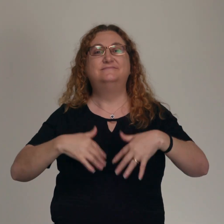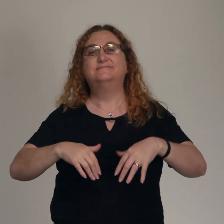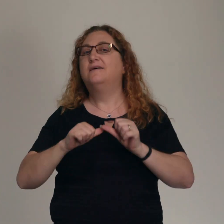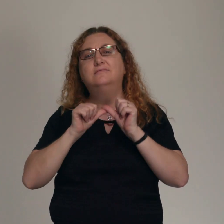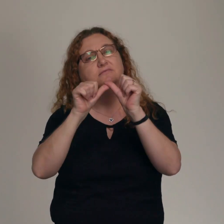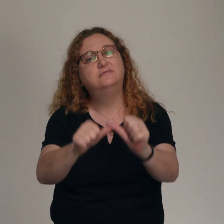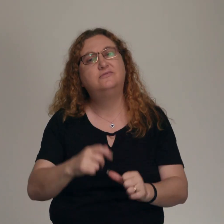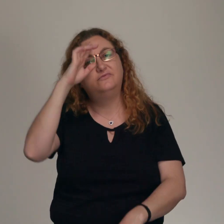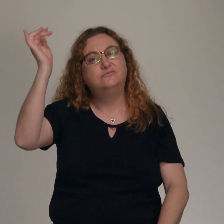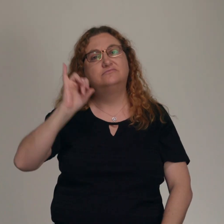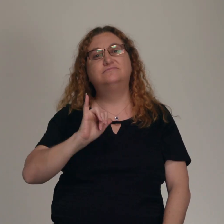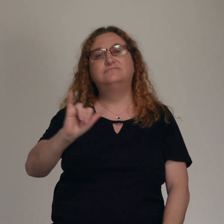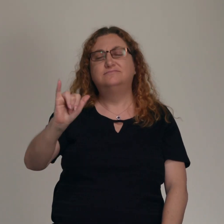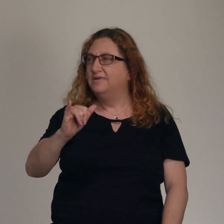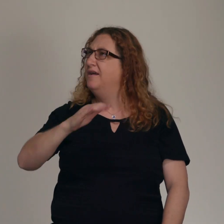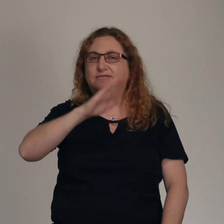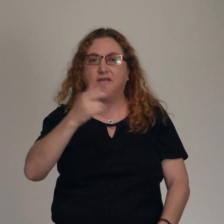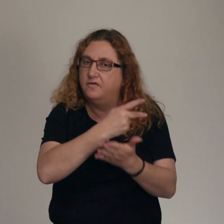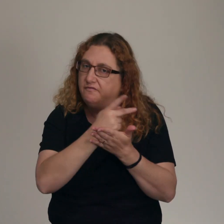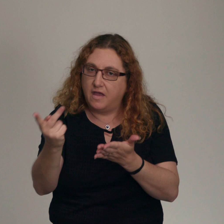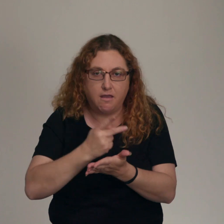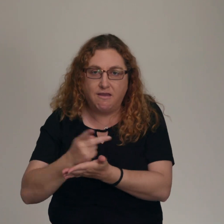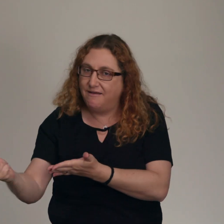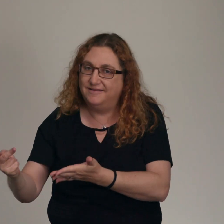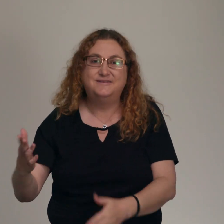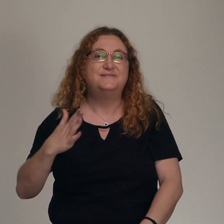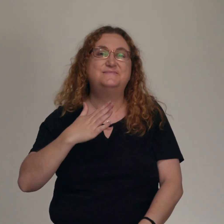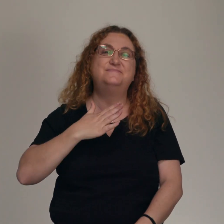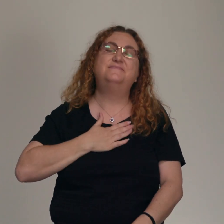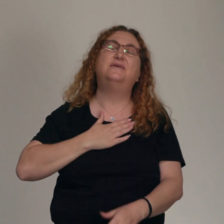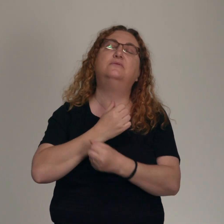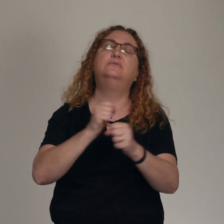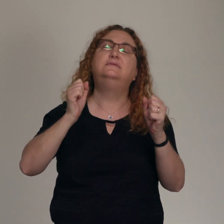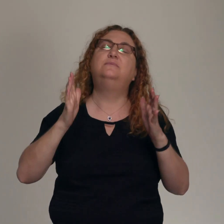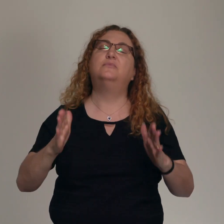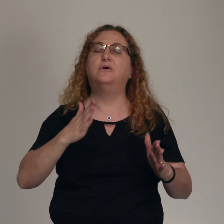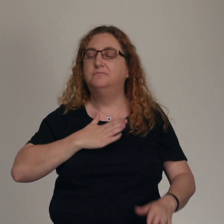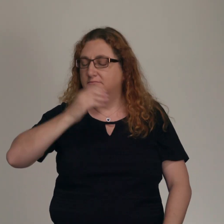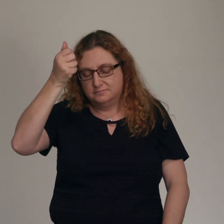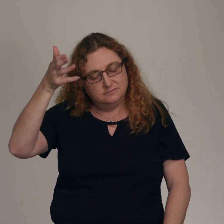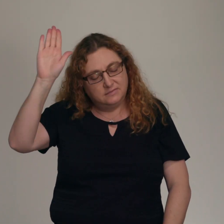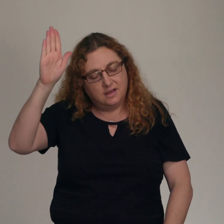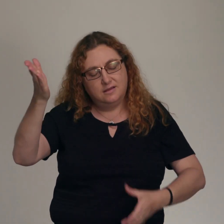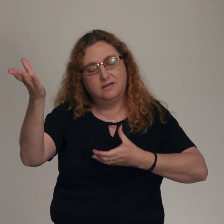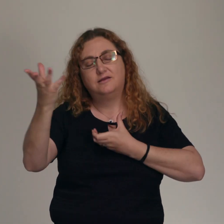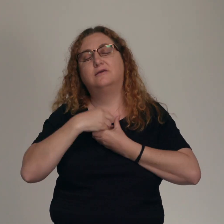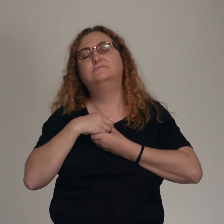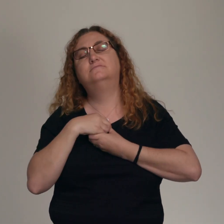Everlasting, never failing My Redeemer, my God